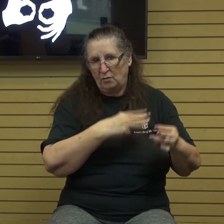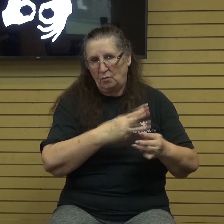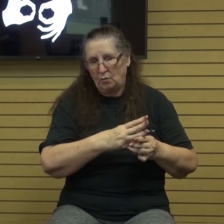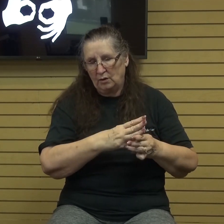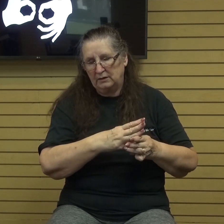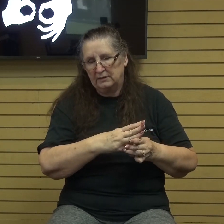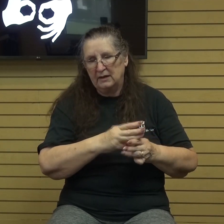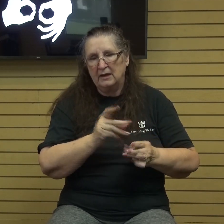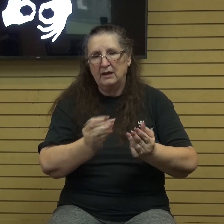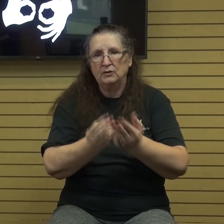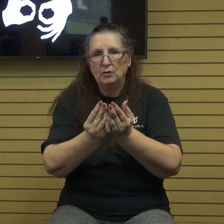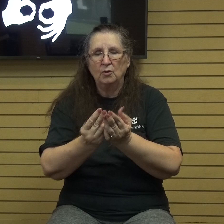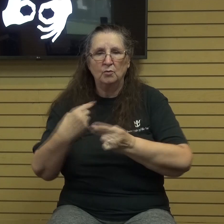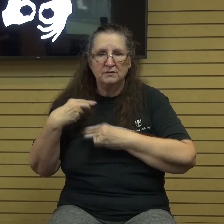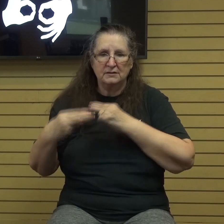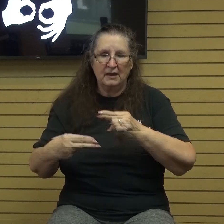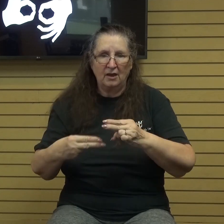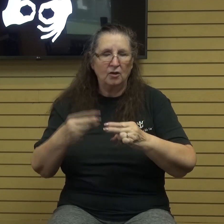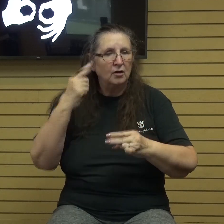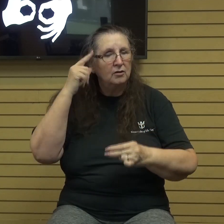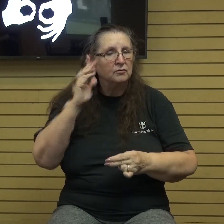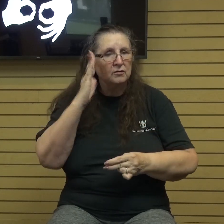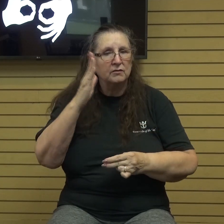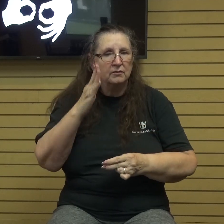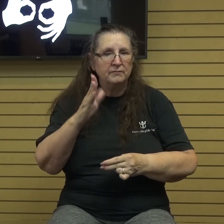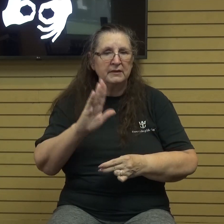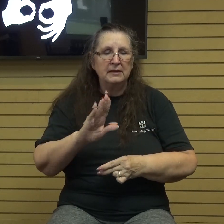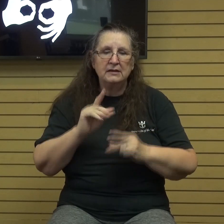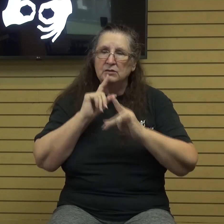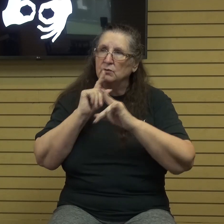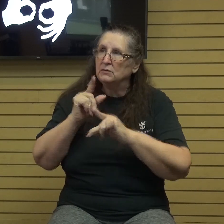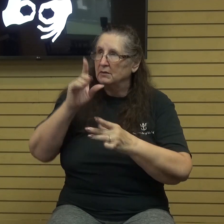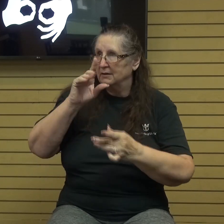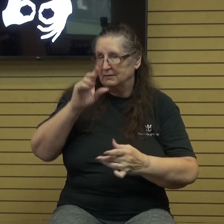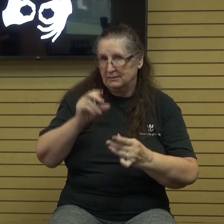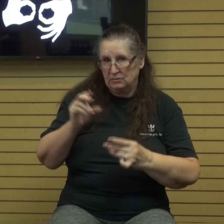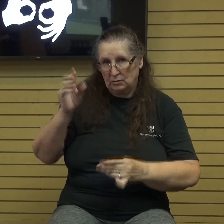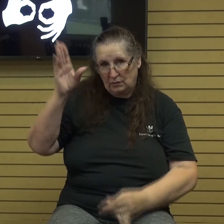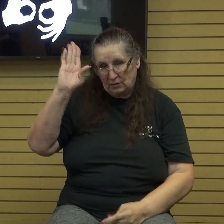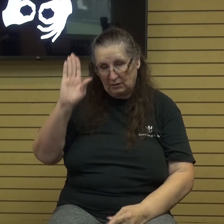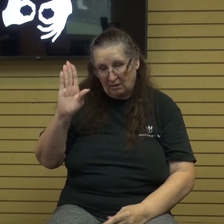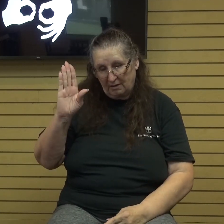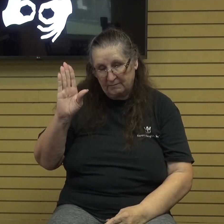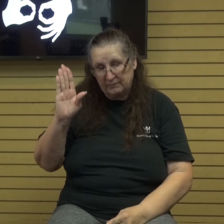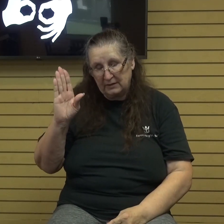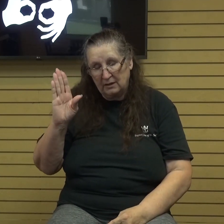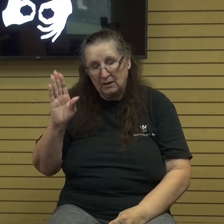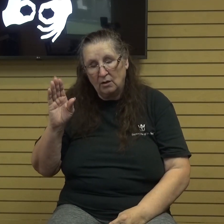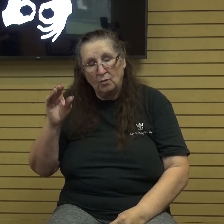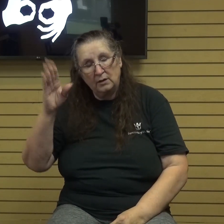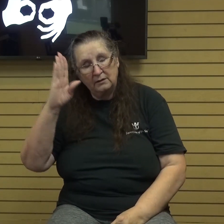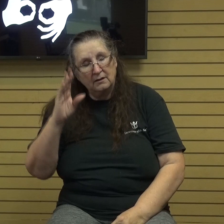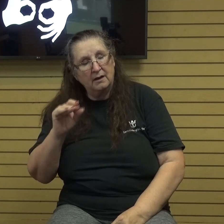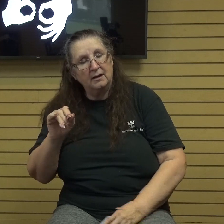things about Noah, about his response to the Lord, when he revealed to him his plan for the world.